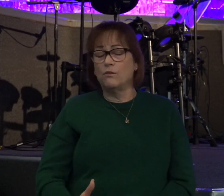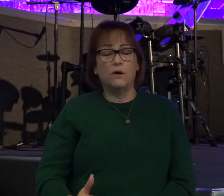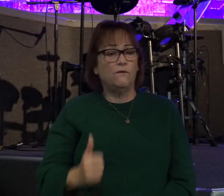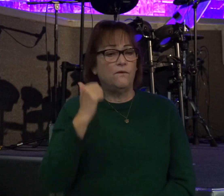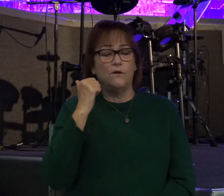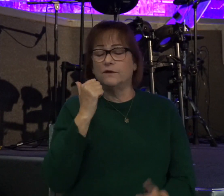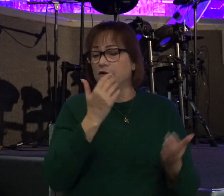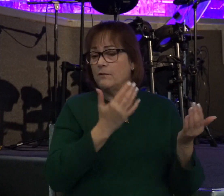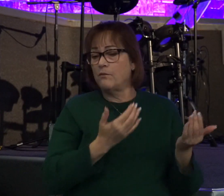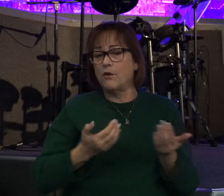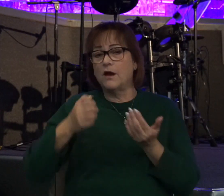into Jerusalem.